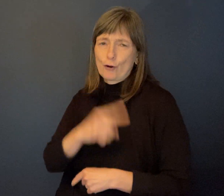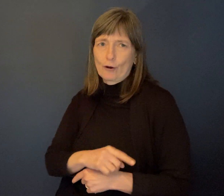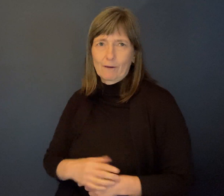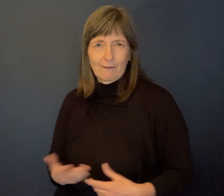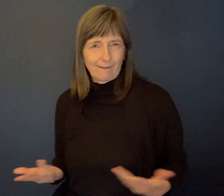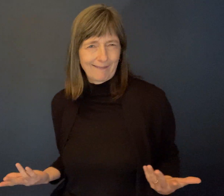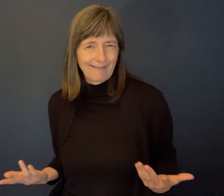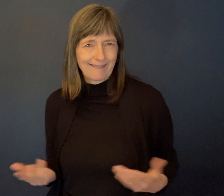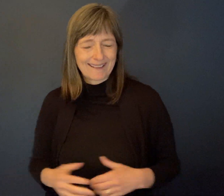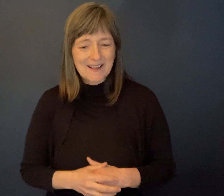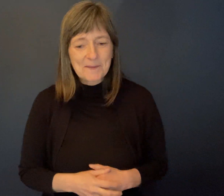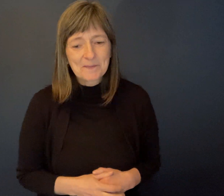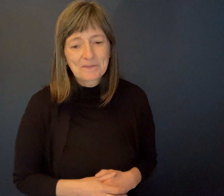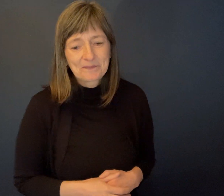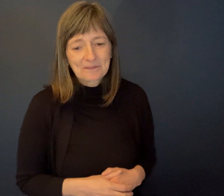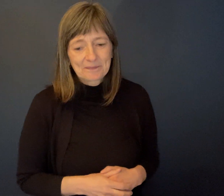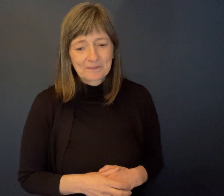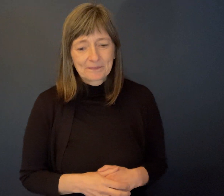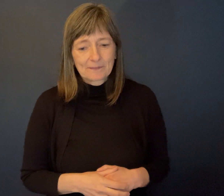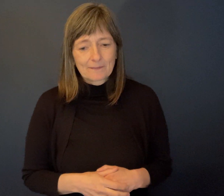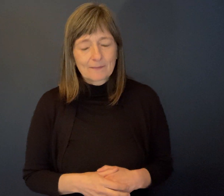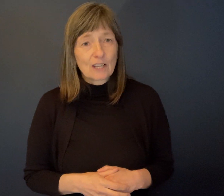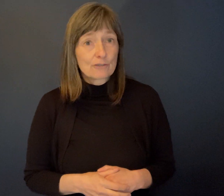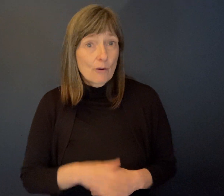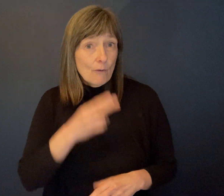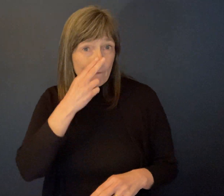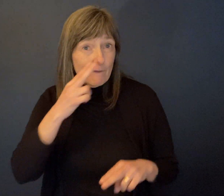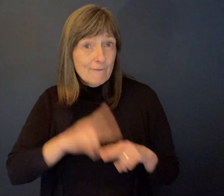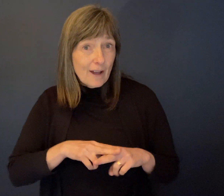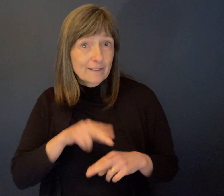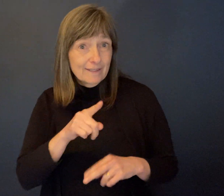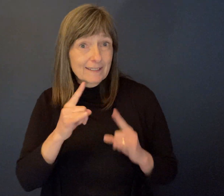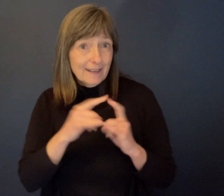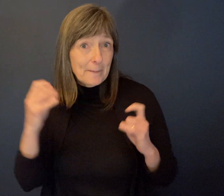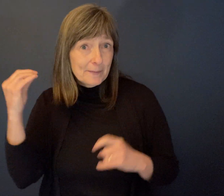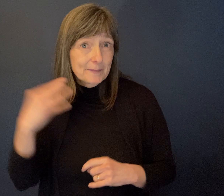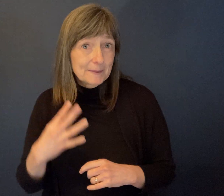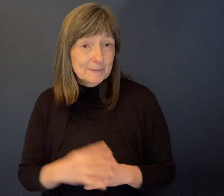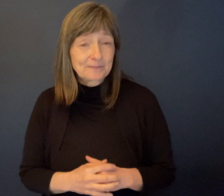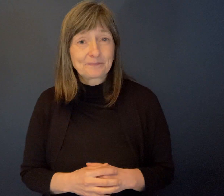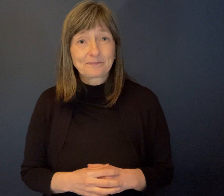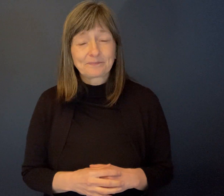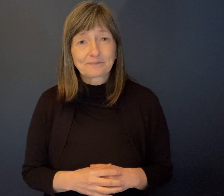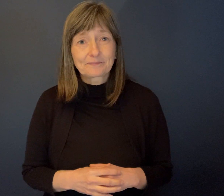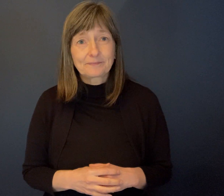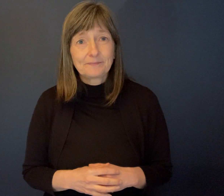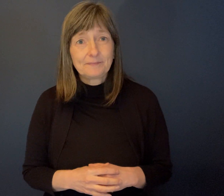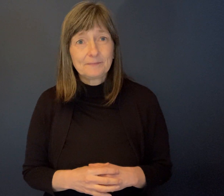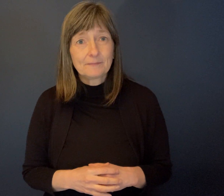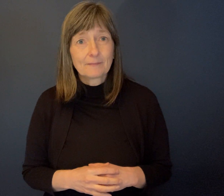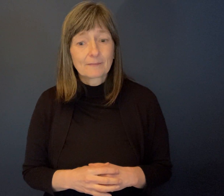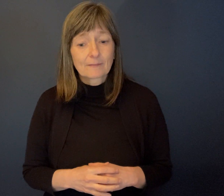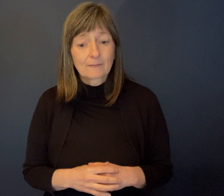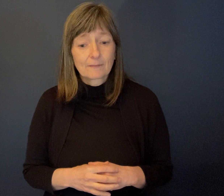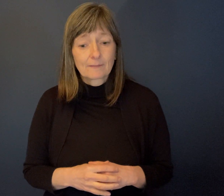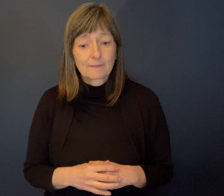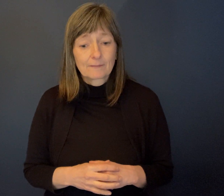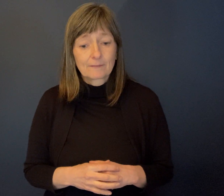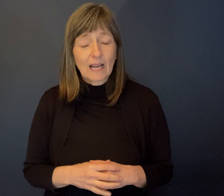Joan, you did have a lot of fun at Sunshine Camp and the kids had various issues and